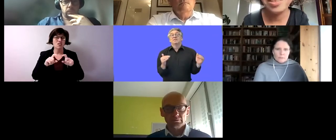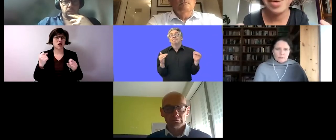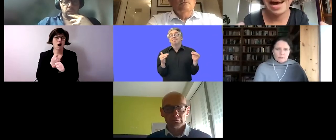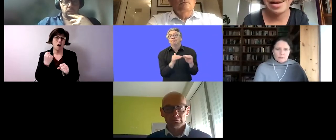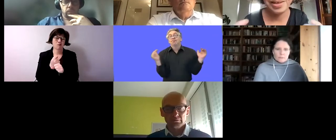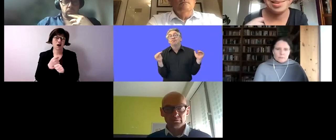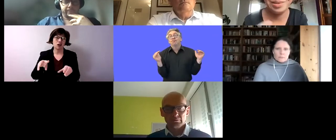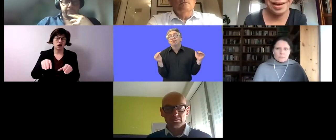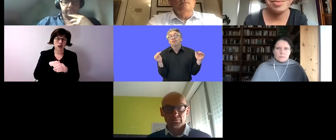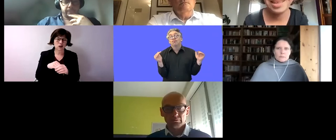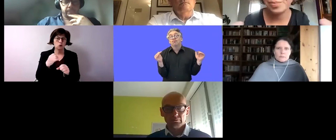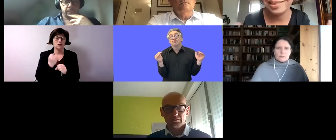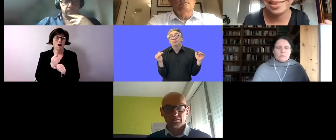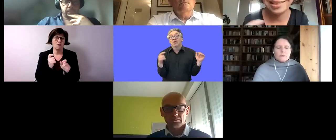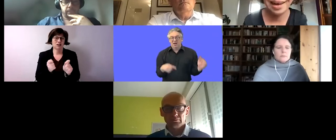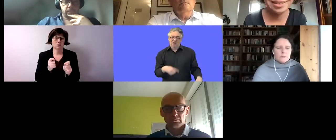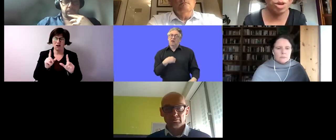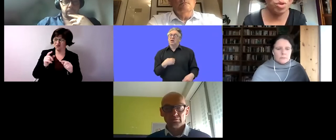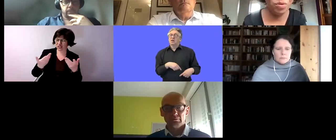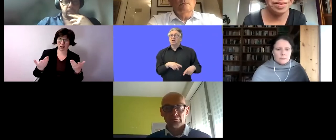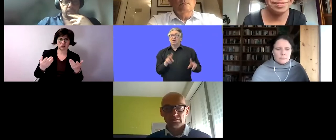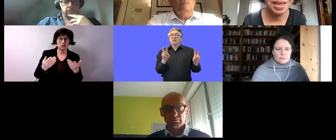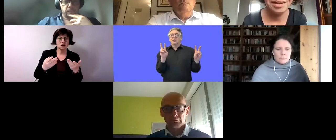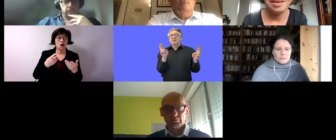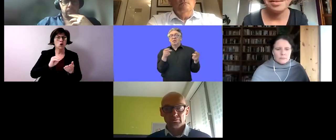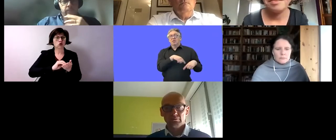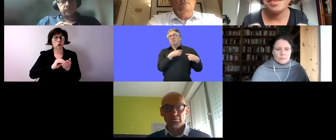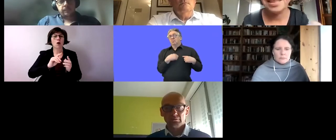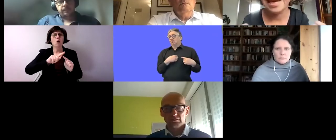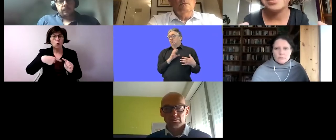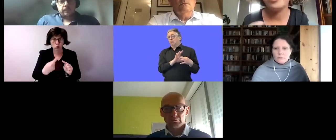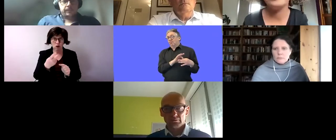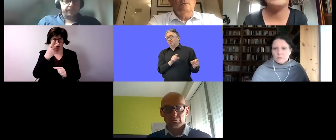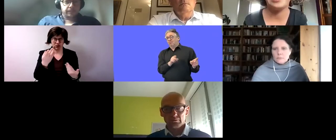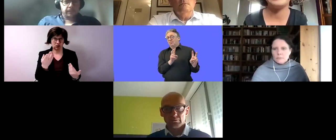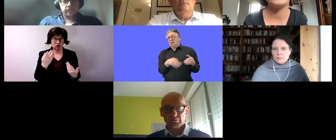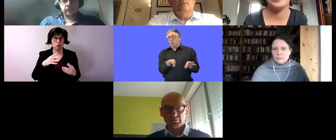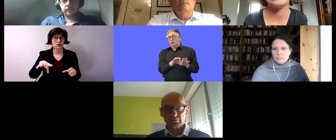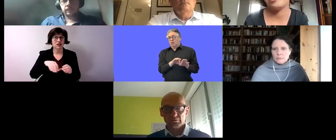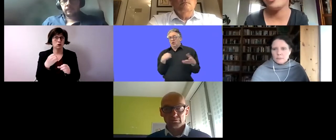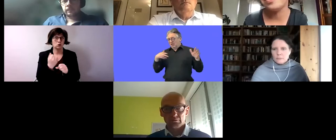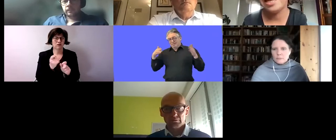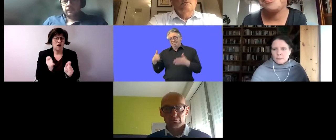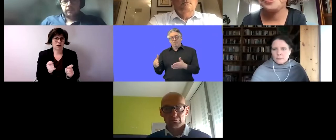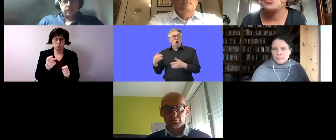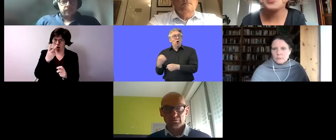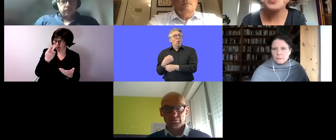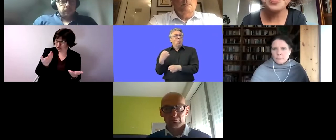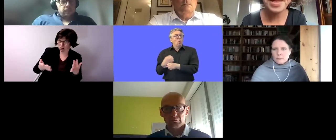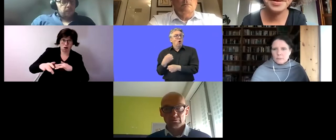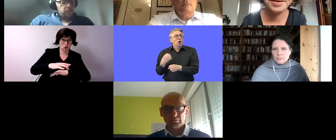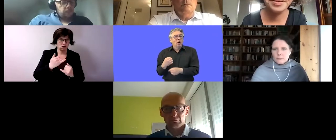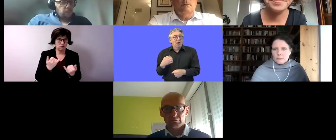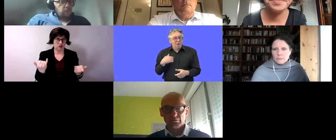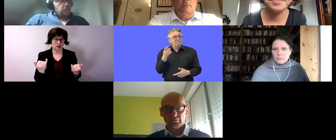for me personally and also politically it's important that we include the labor market that we ask ourselves what happens